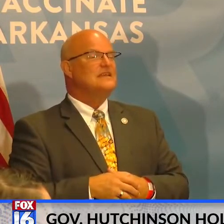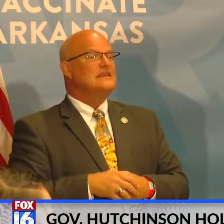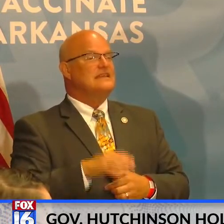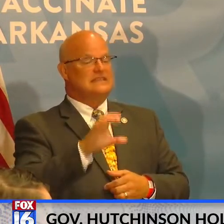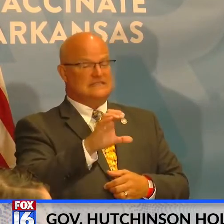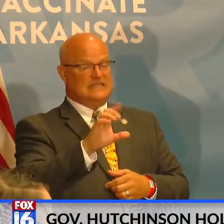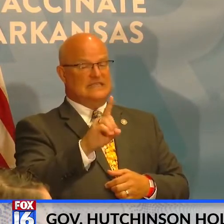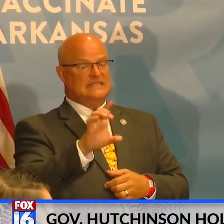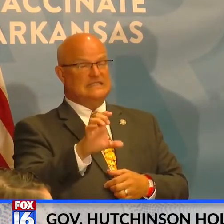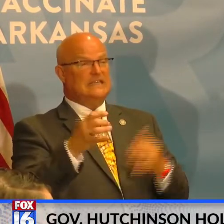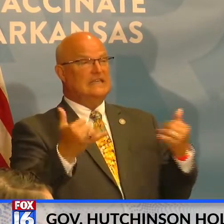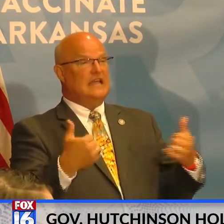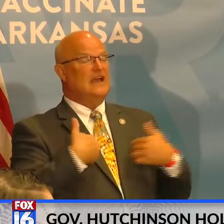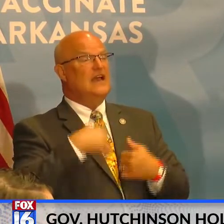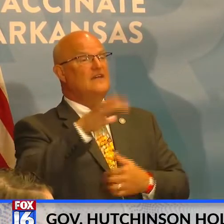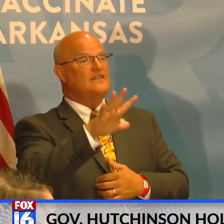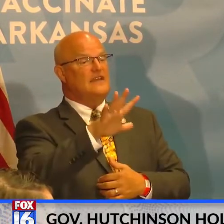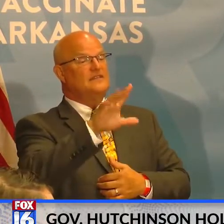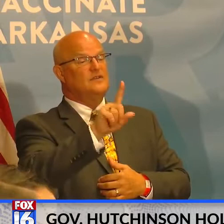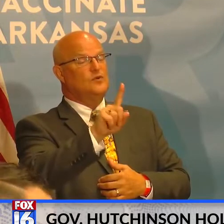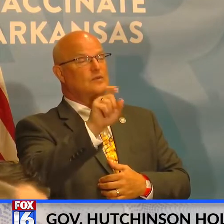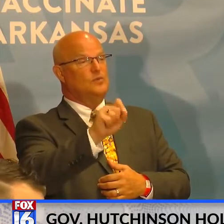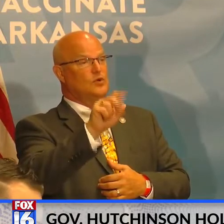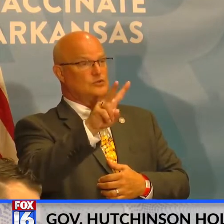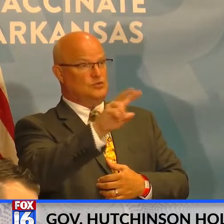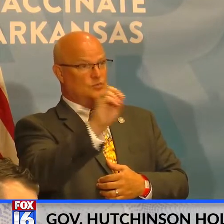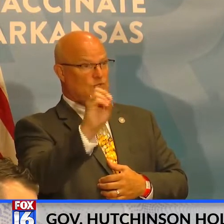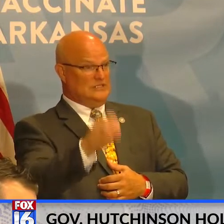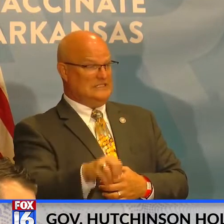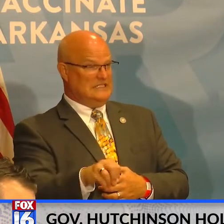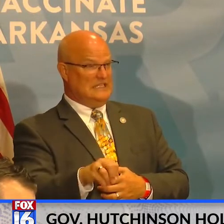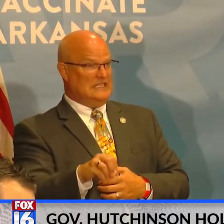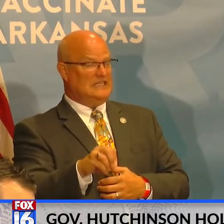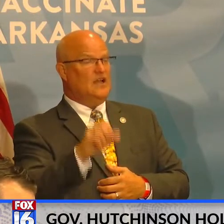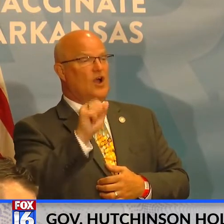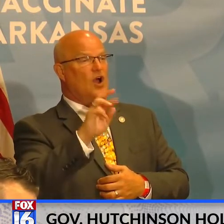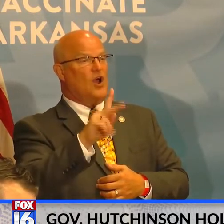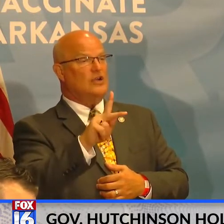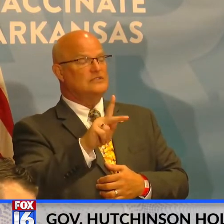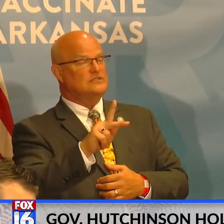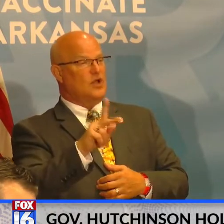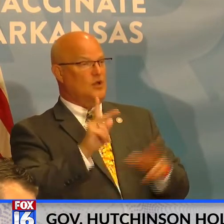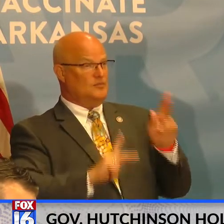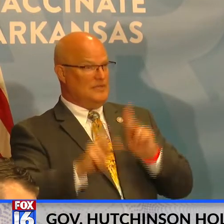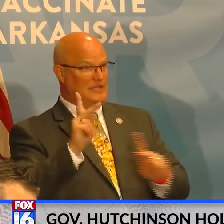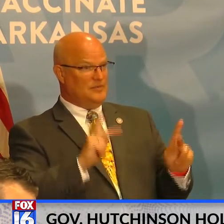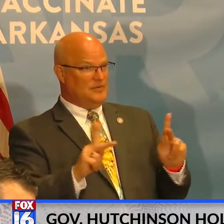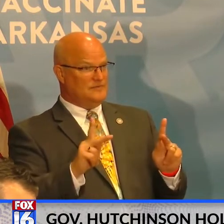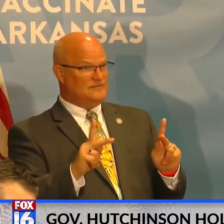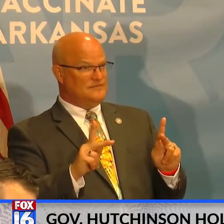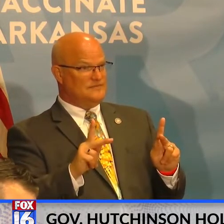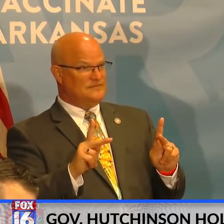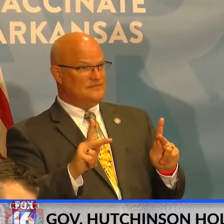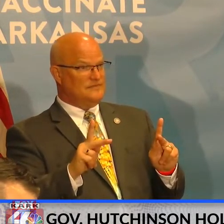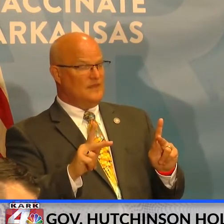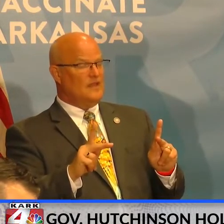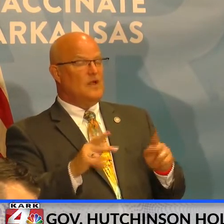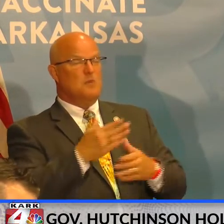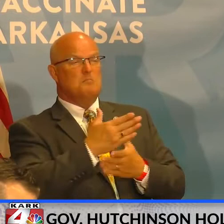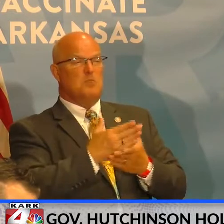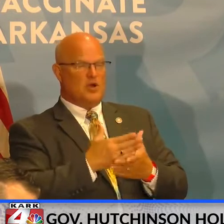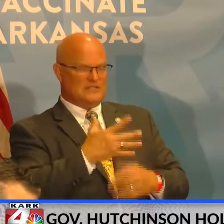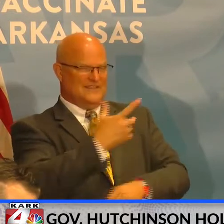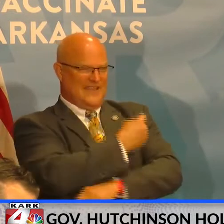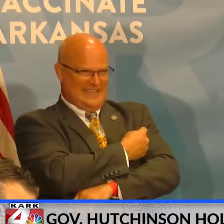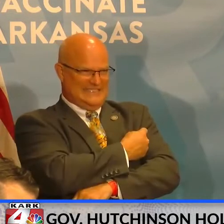we do now have 51.2% of Arkansas's total population, at least partially